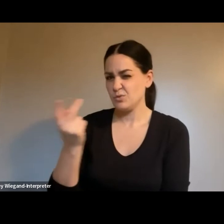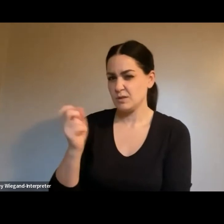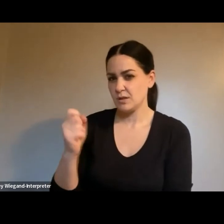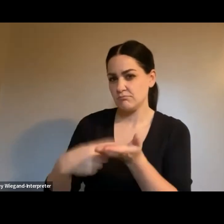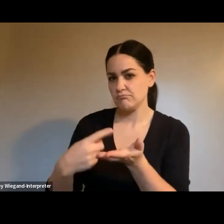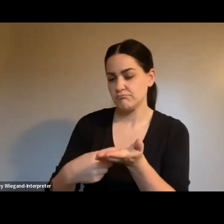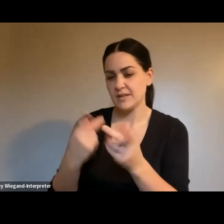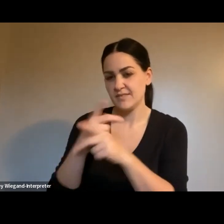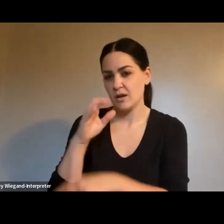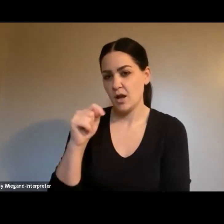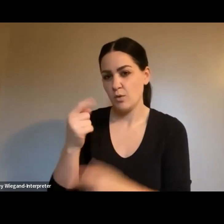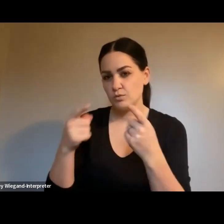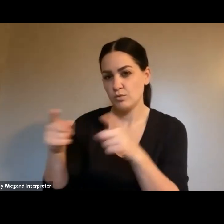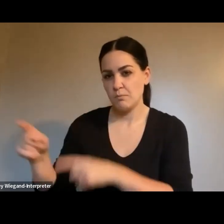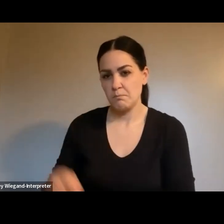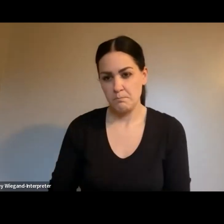on.